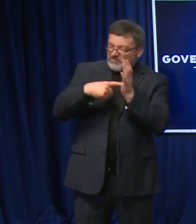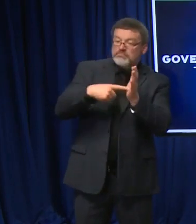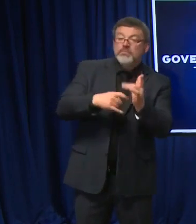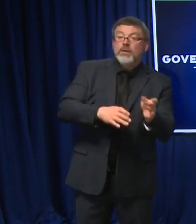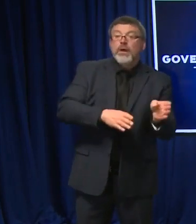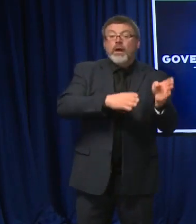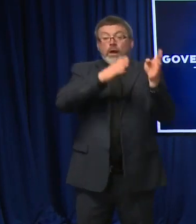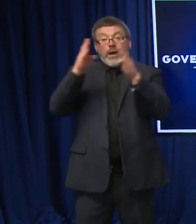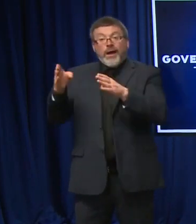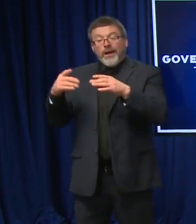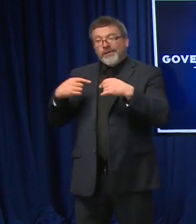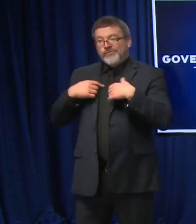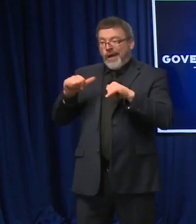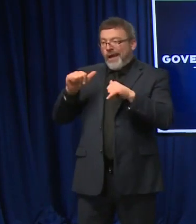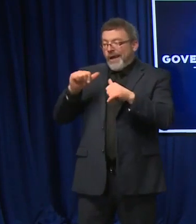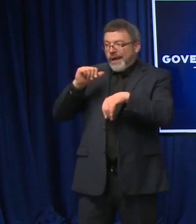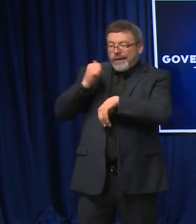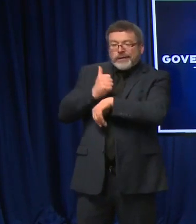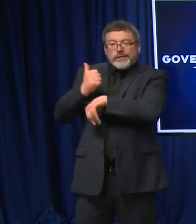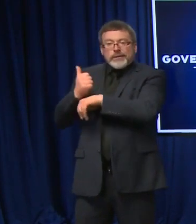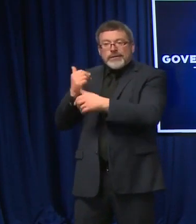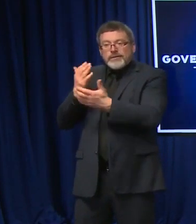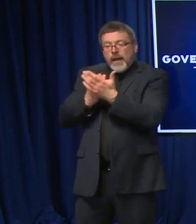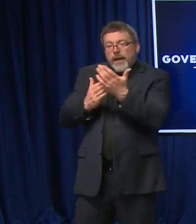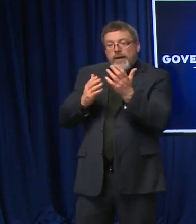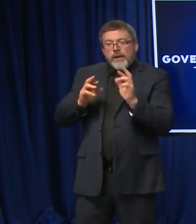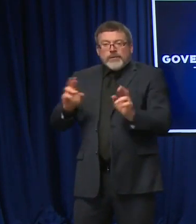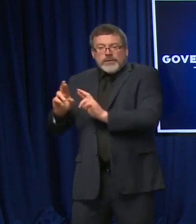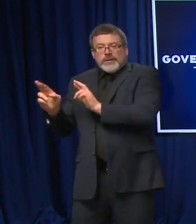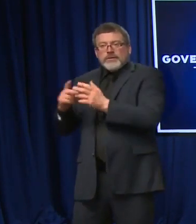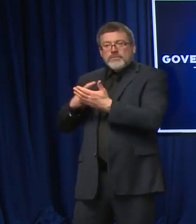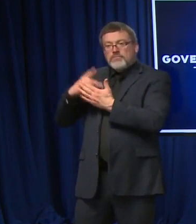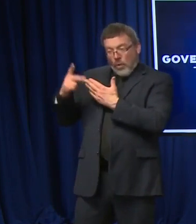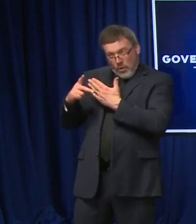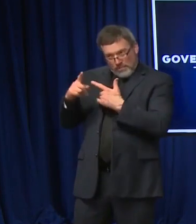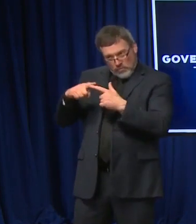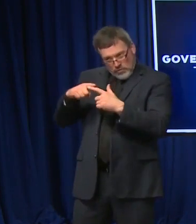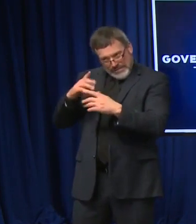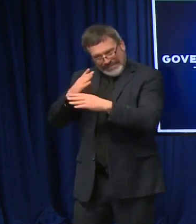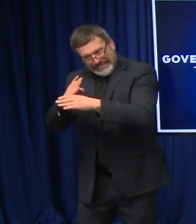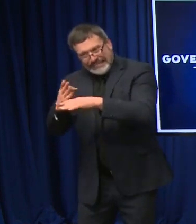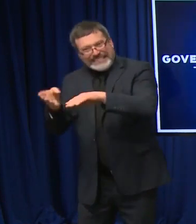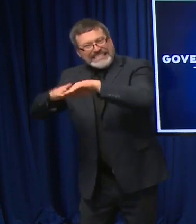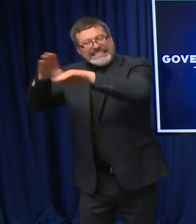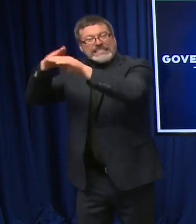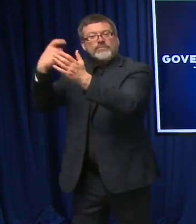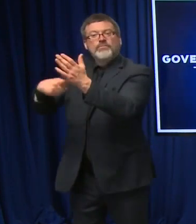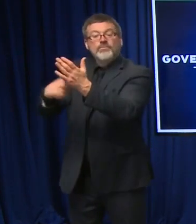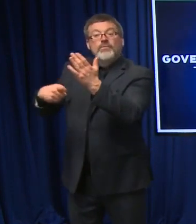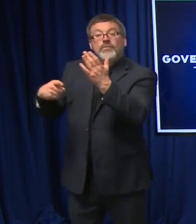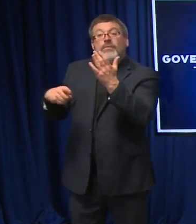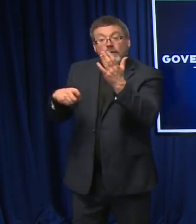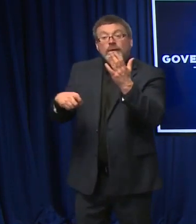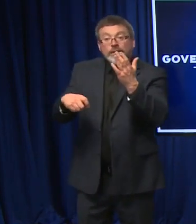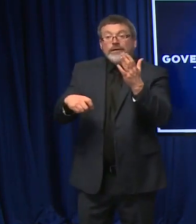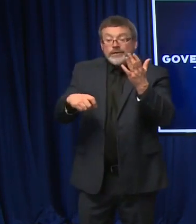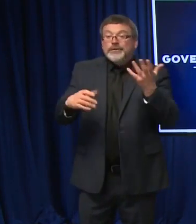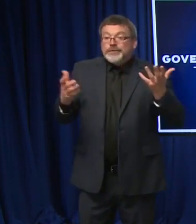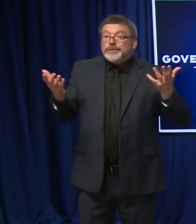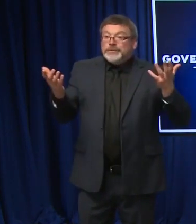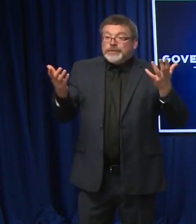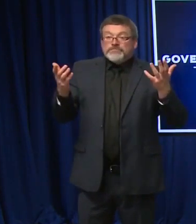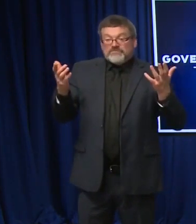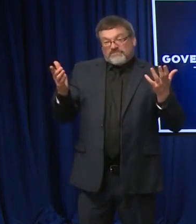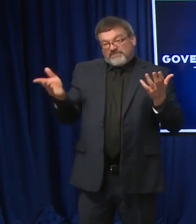Well, there's Build Back Better and then the infrastructure dollars that are coming. You had the Build Back Better piece on another $1.75 trillion. Yes, inflation gets hit yet again.